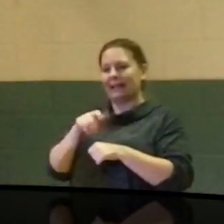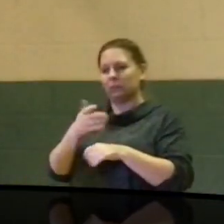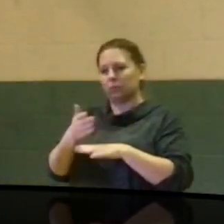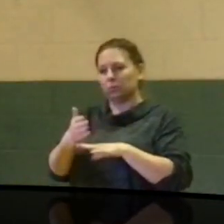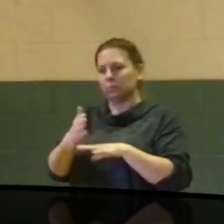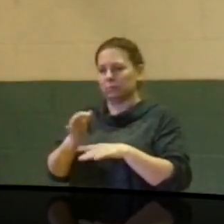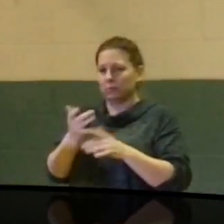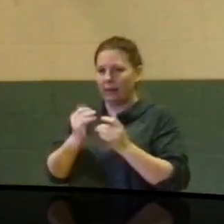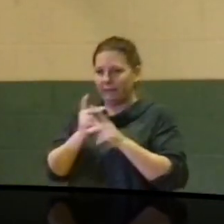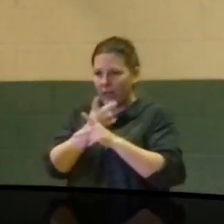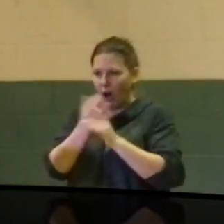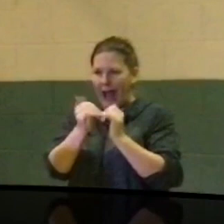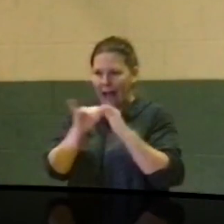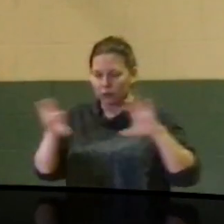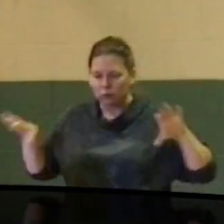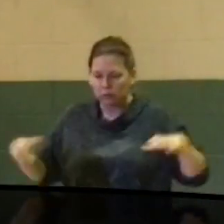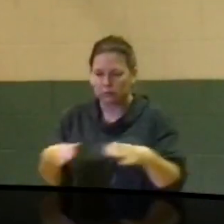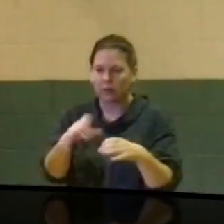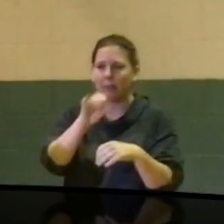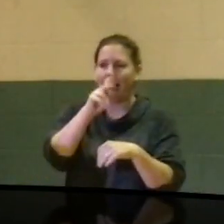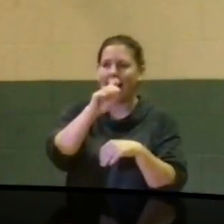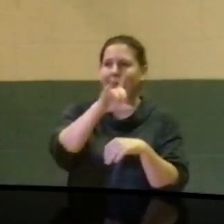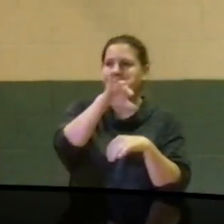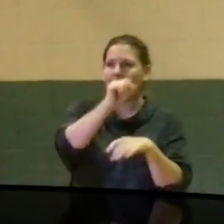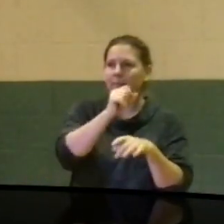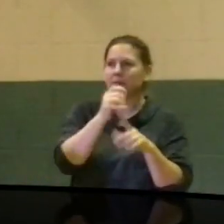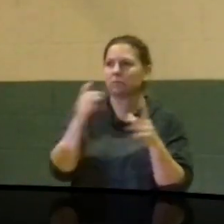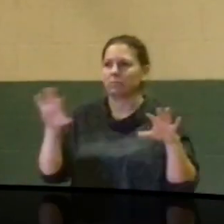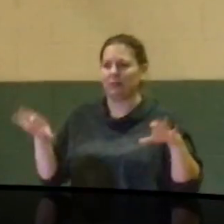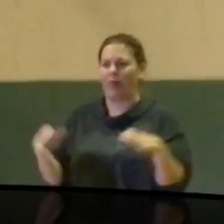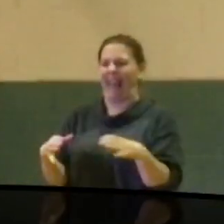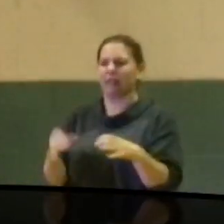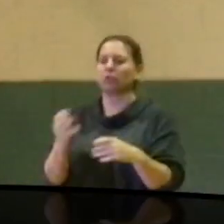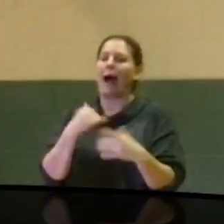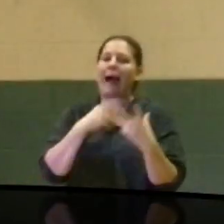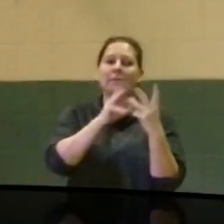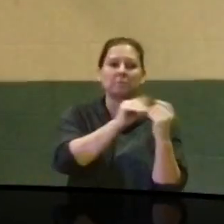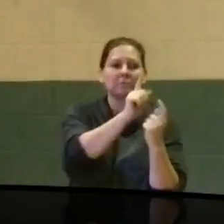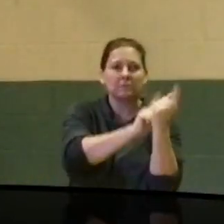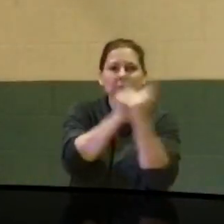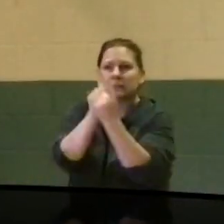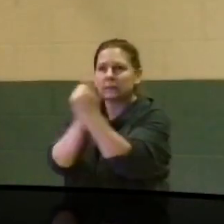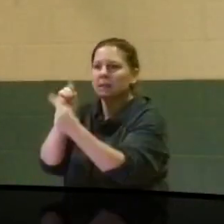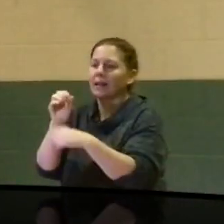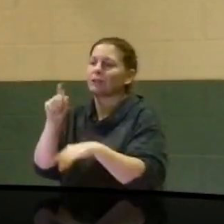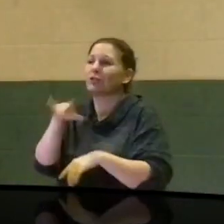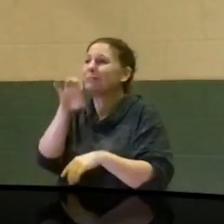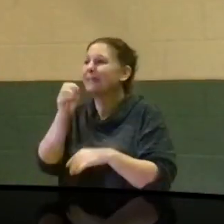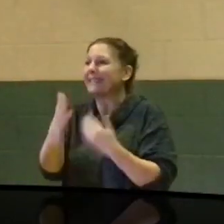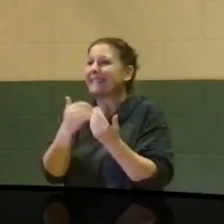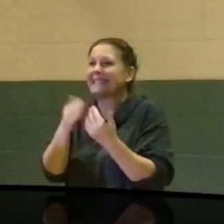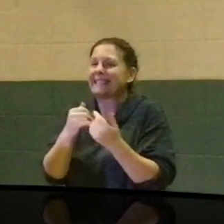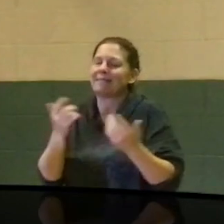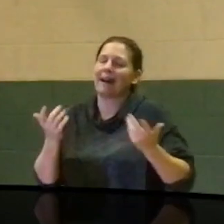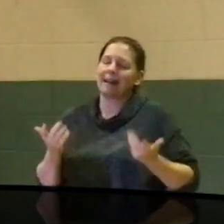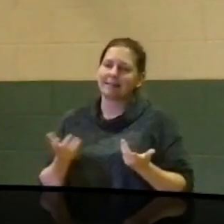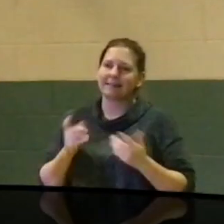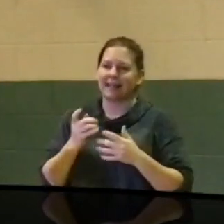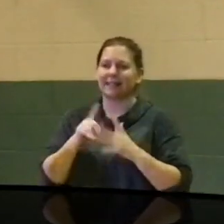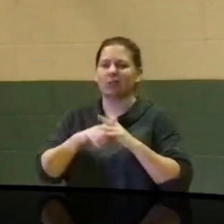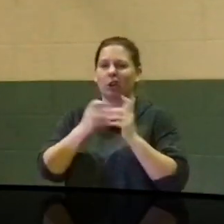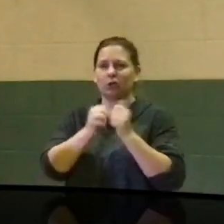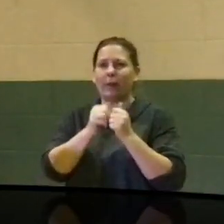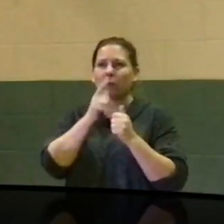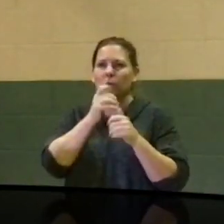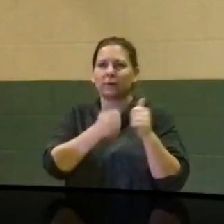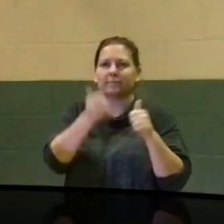clubs together. Because I do meet with them individually. And so that should be an easy one. But it does start with the heads of those